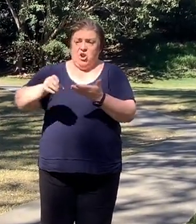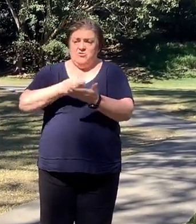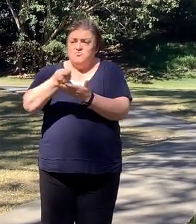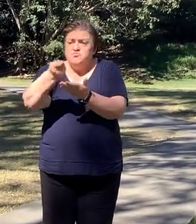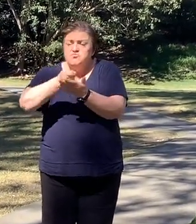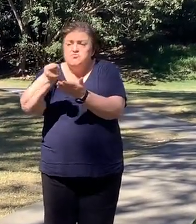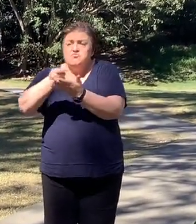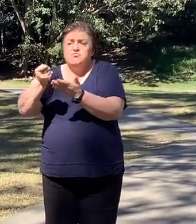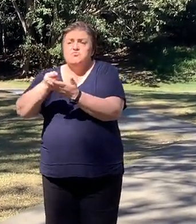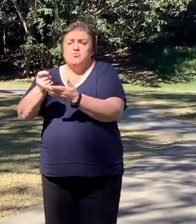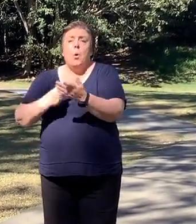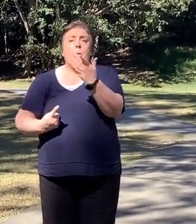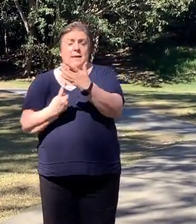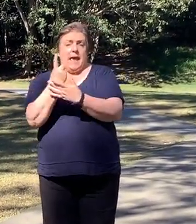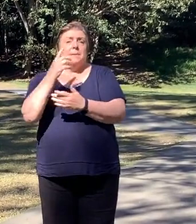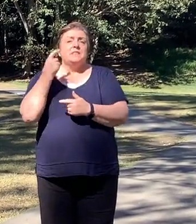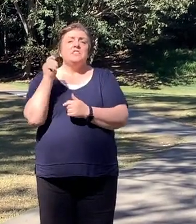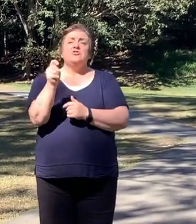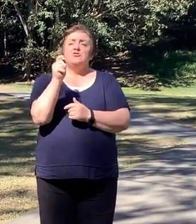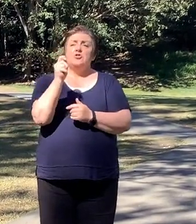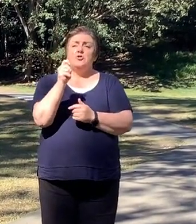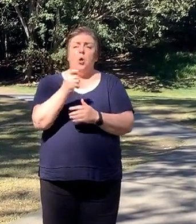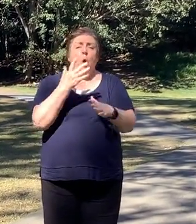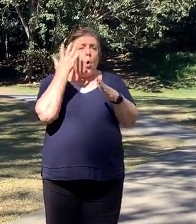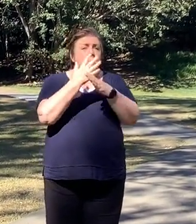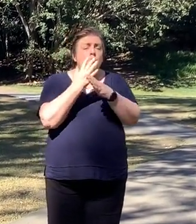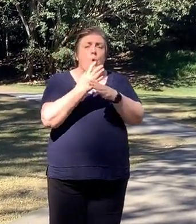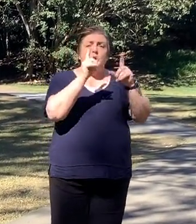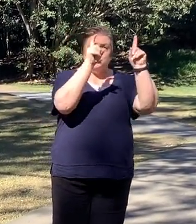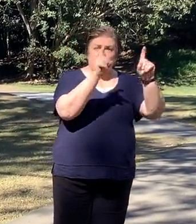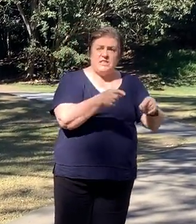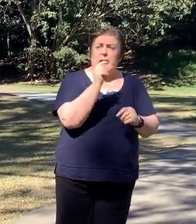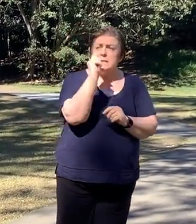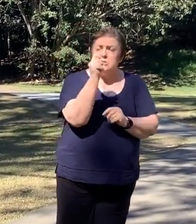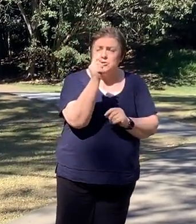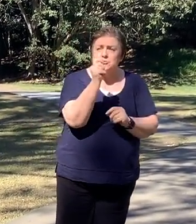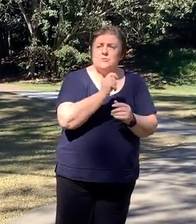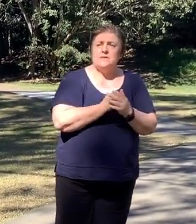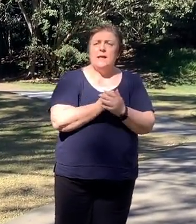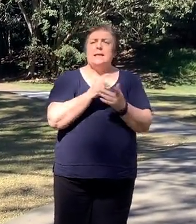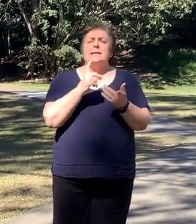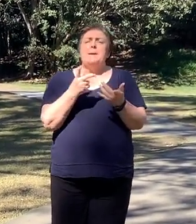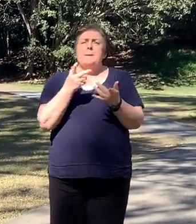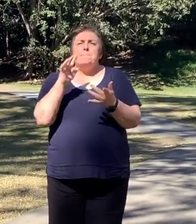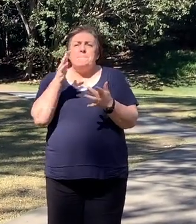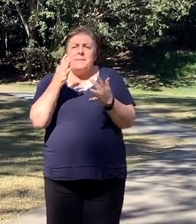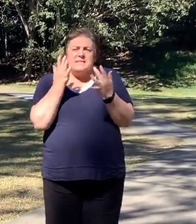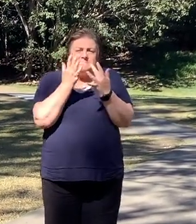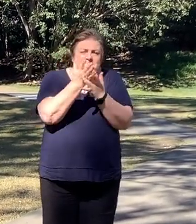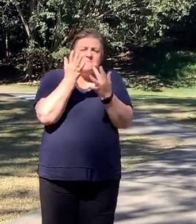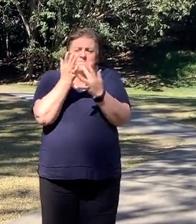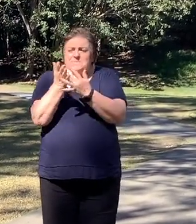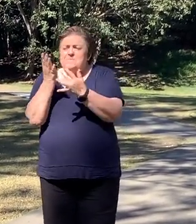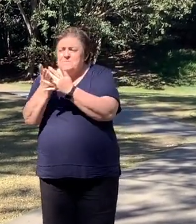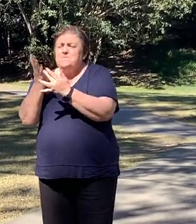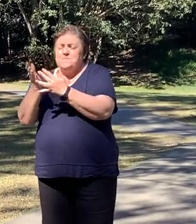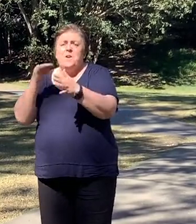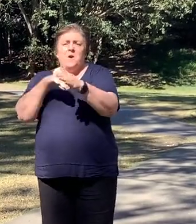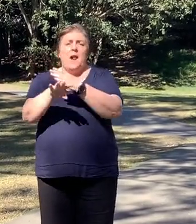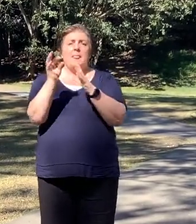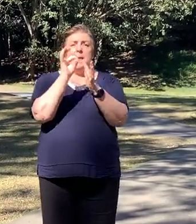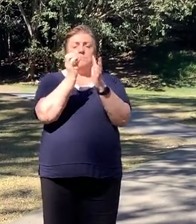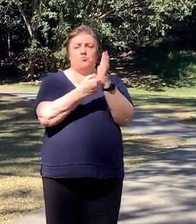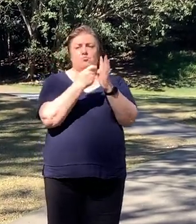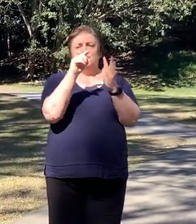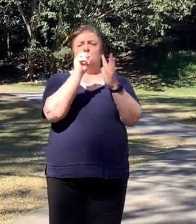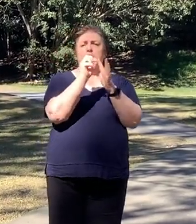happening soon. That work's going to commence as soon as possible. There'll be some disruptions up in that Prep Year 1-2 area.